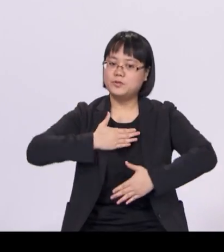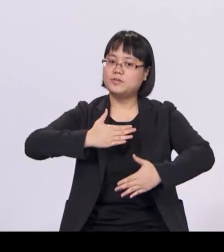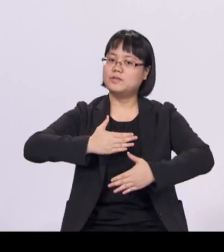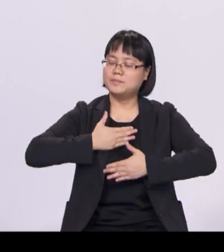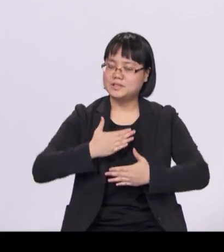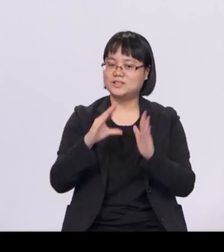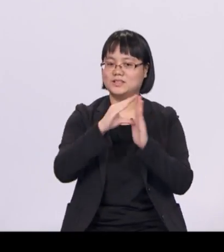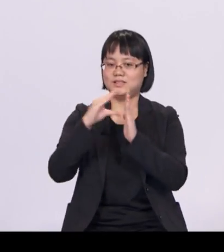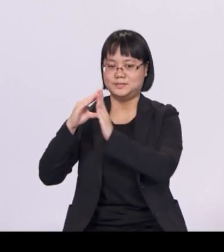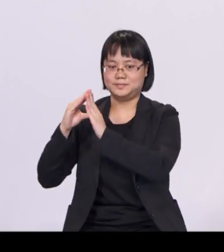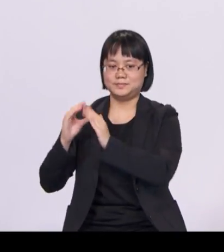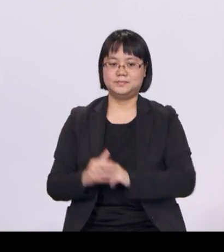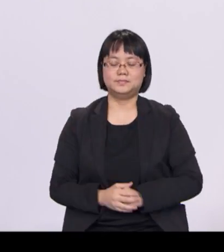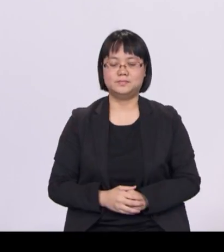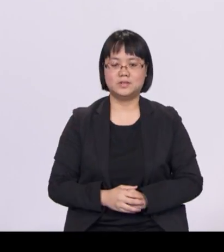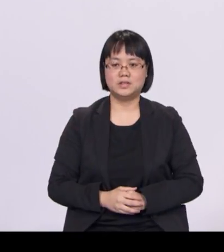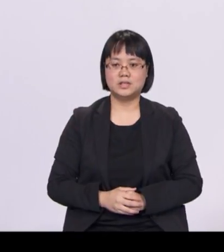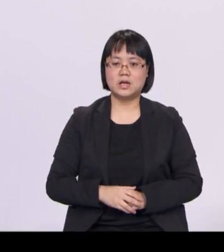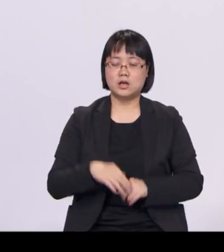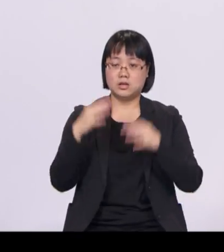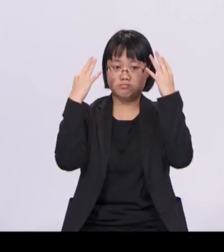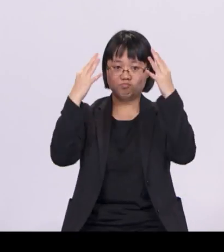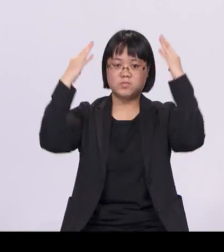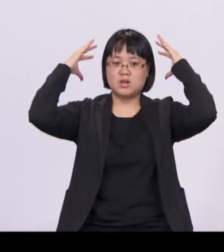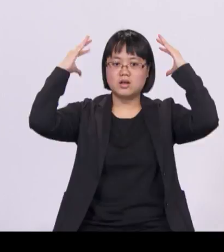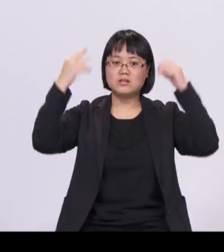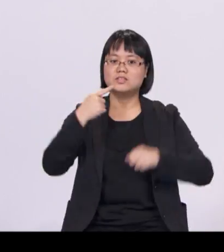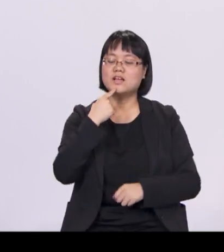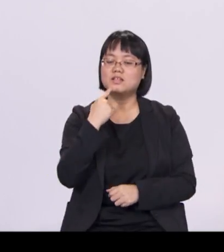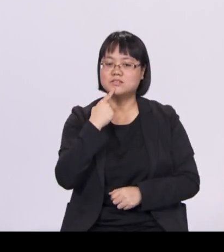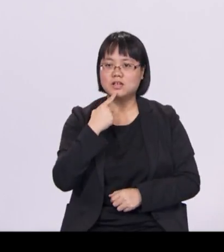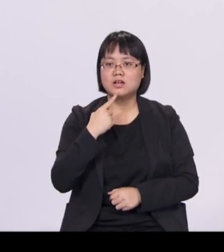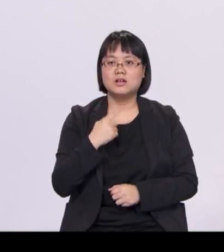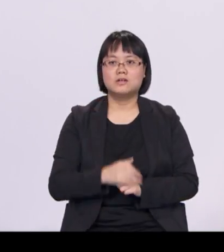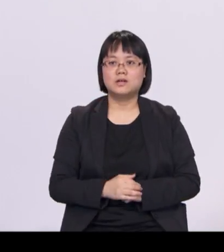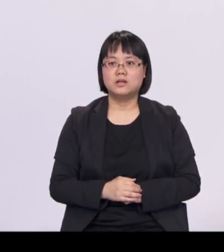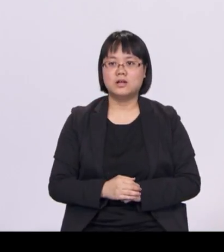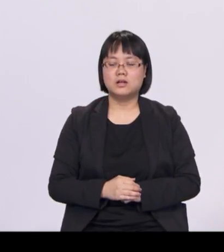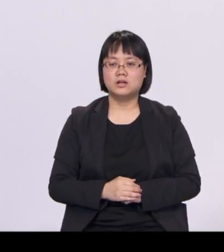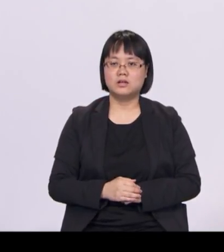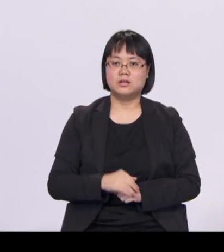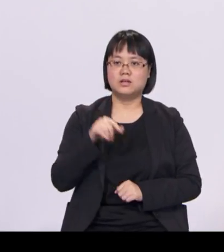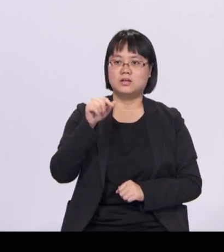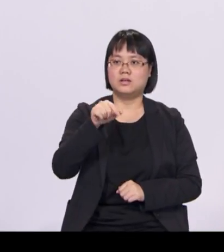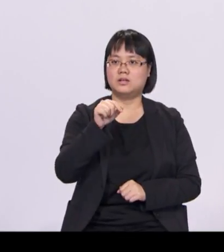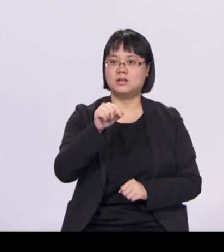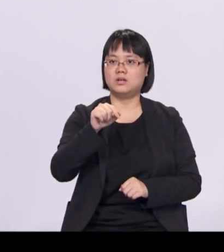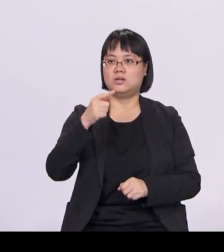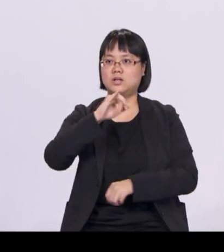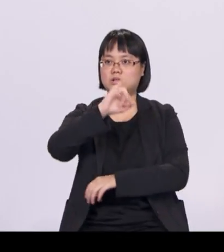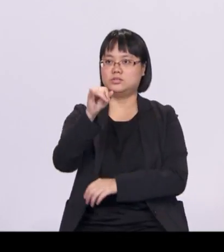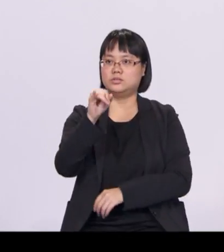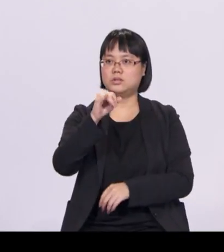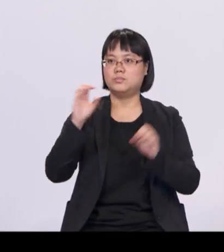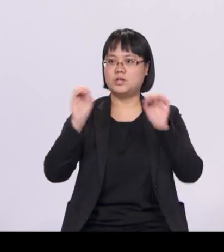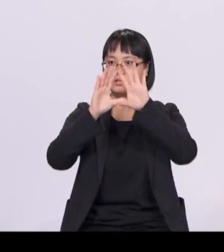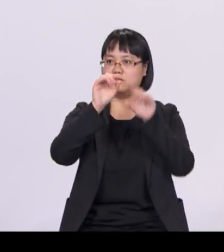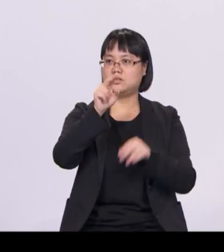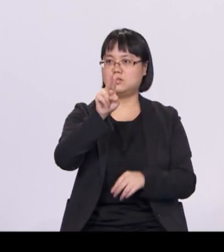Our founding Prime Minister, Mr Lee Kuan Yew, once said, a blighted urban jungle of concrete destroys the human